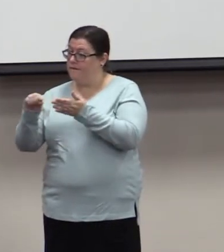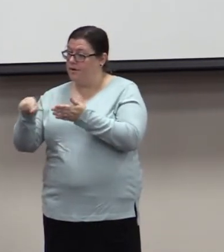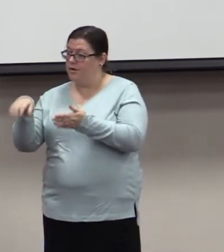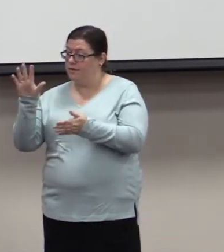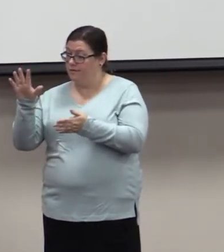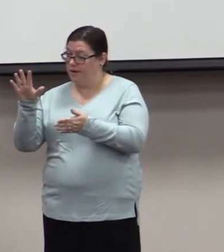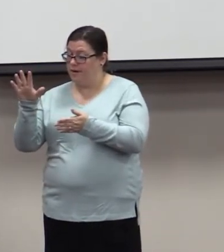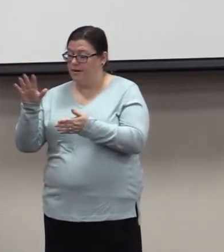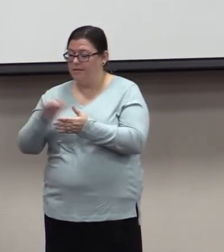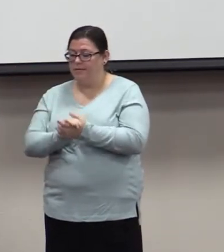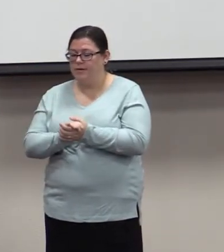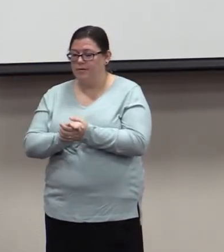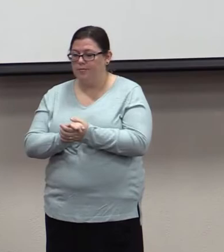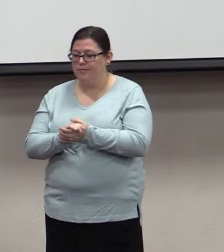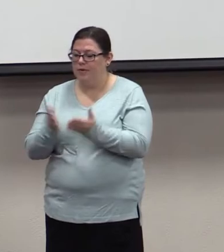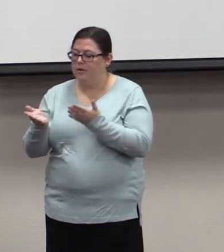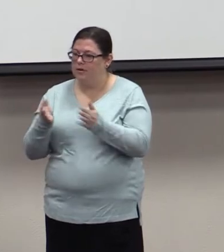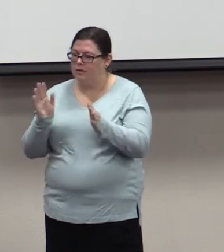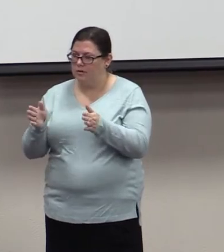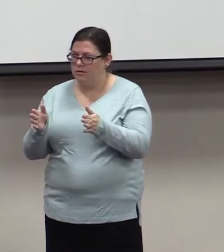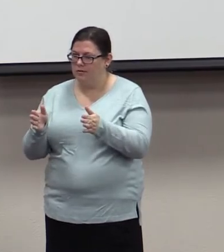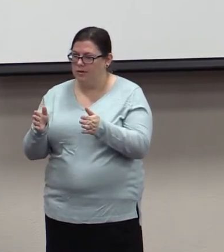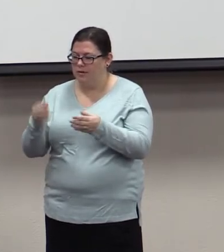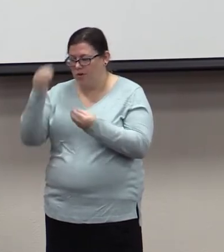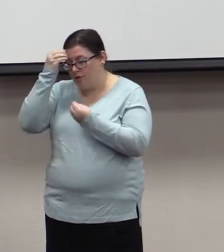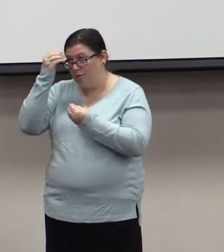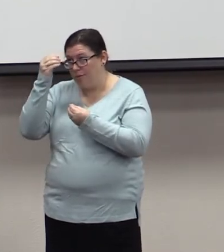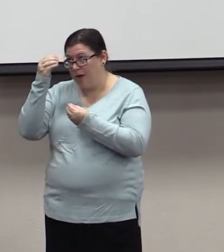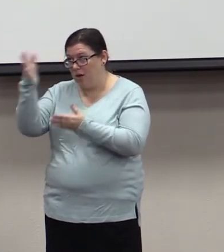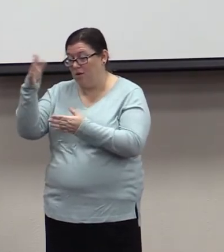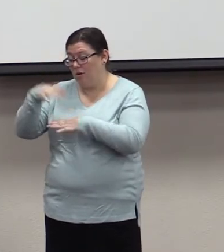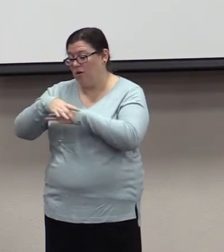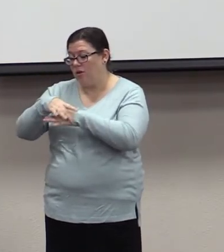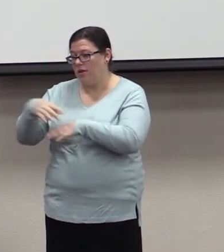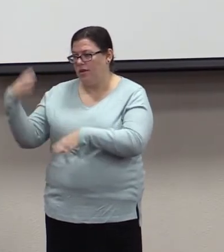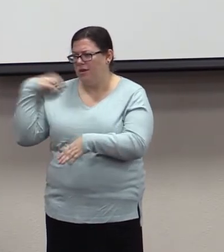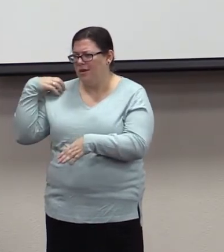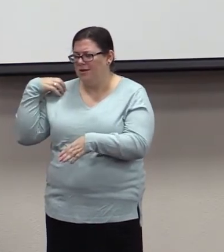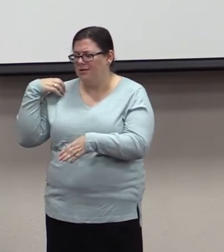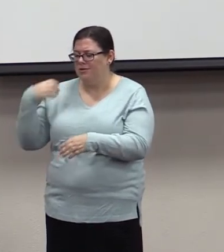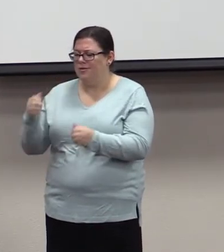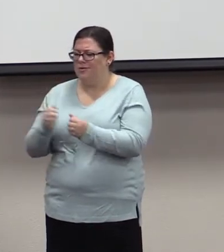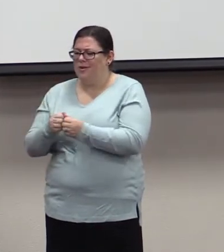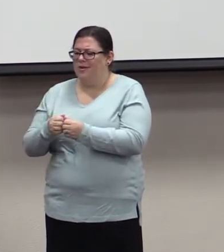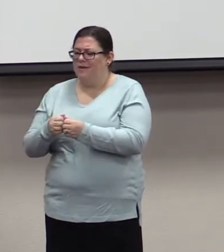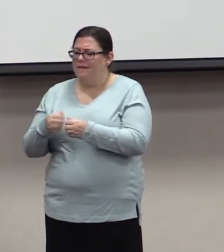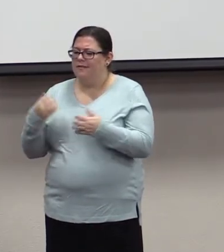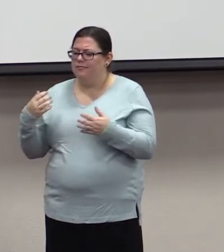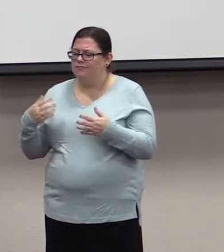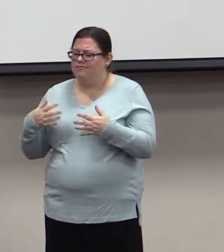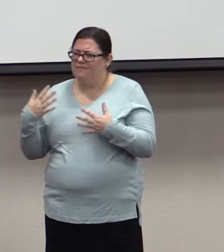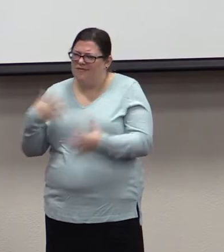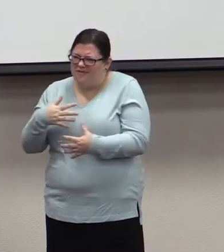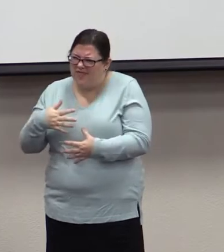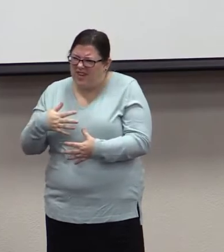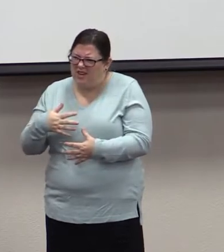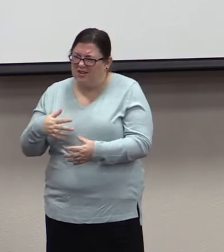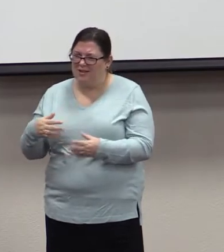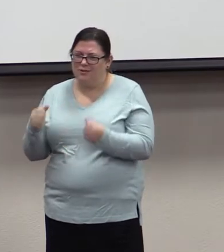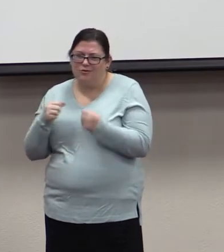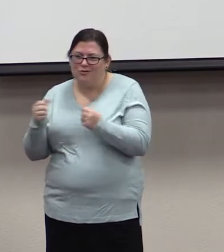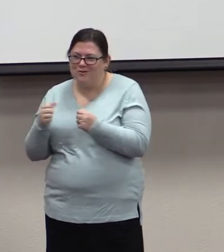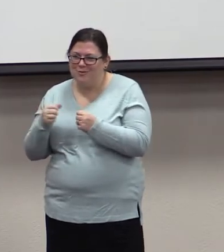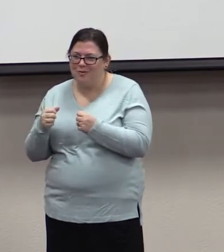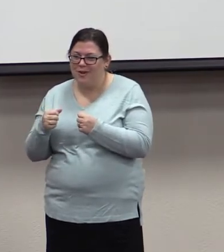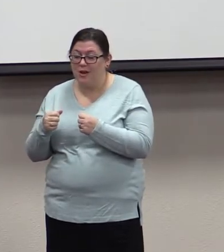Bondservants, Obey your earthly masters with fear and trembling, with a sincere heart, as you would